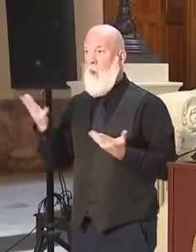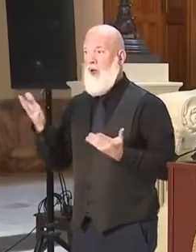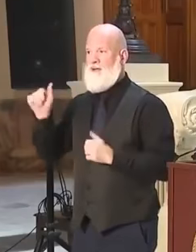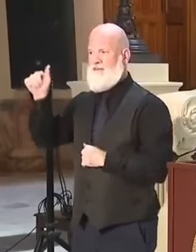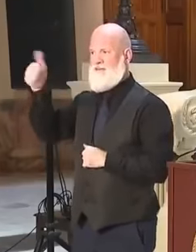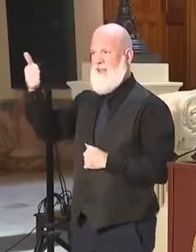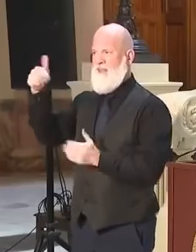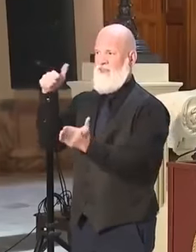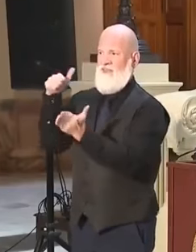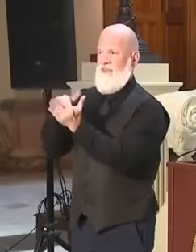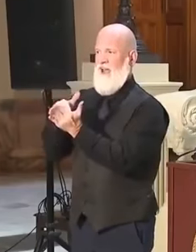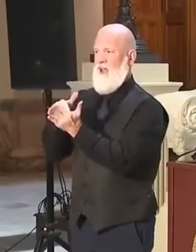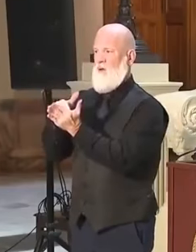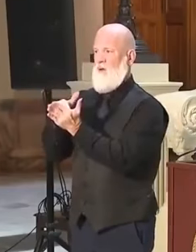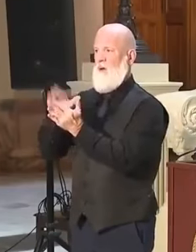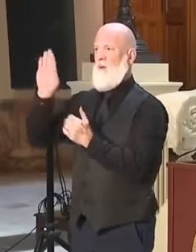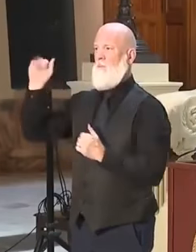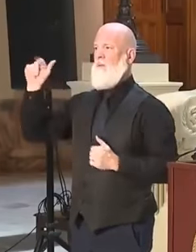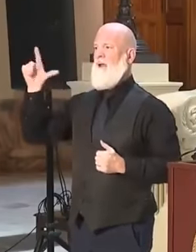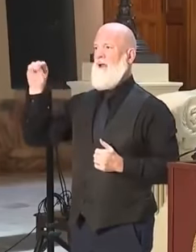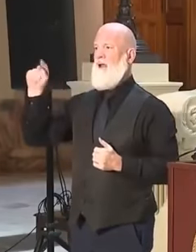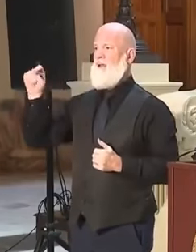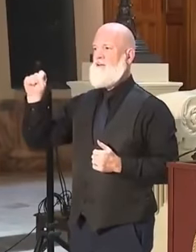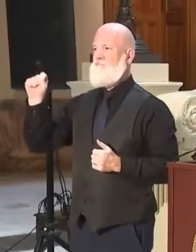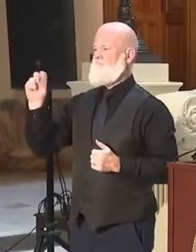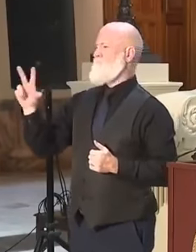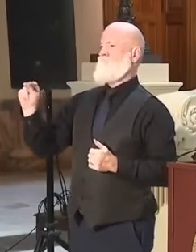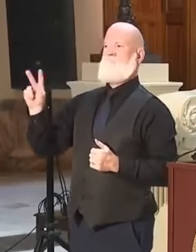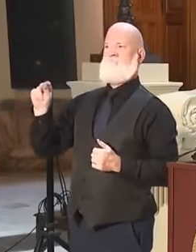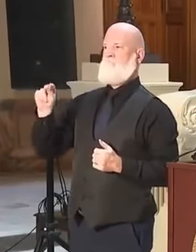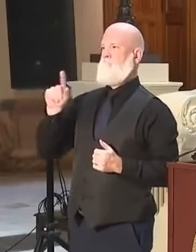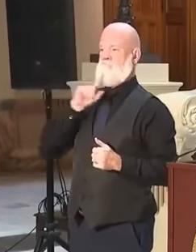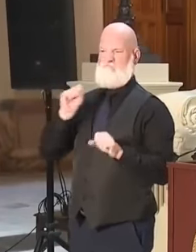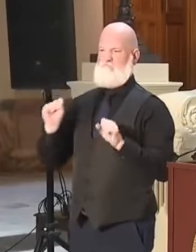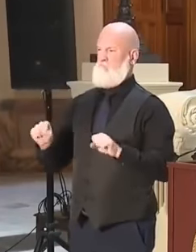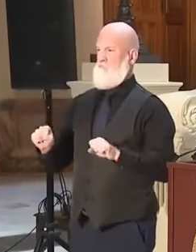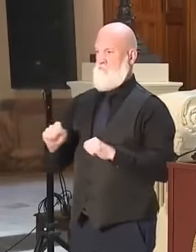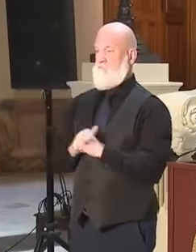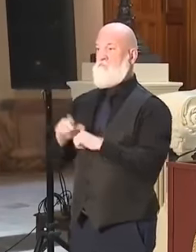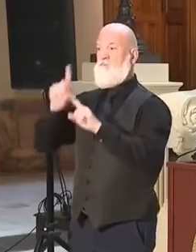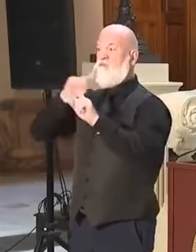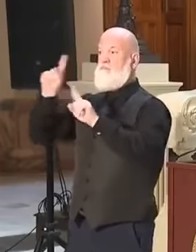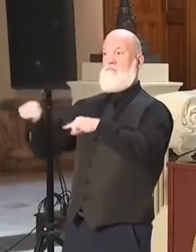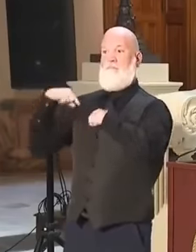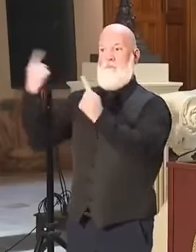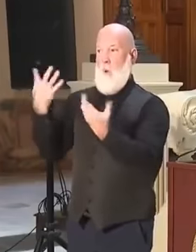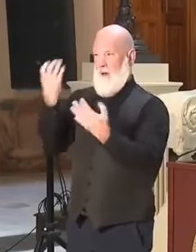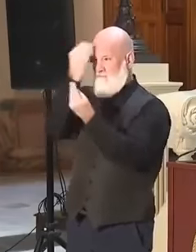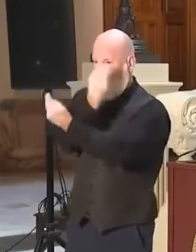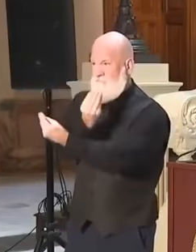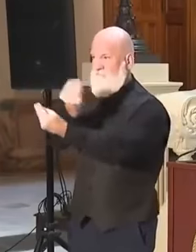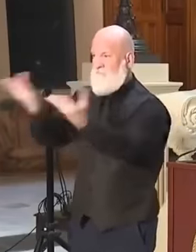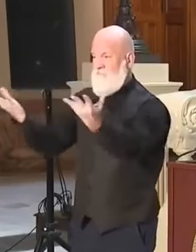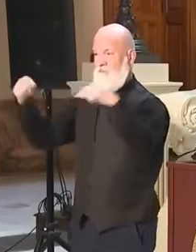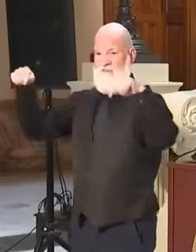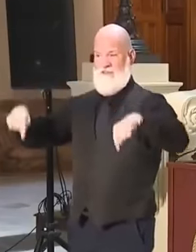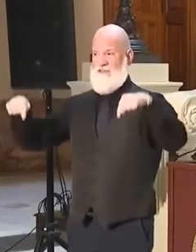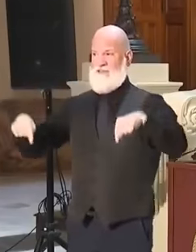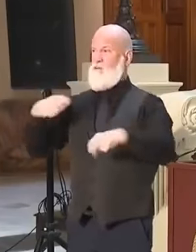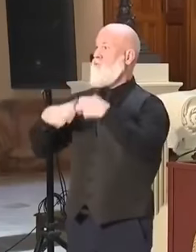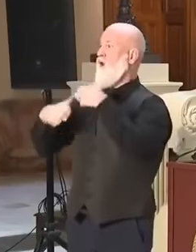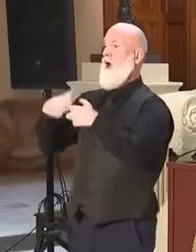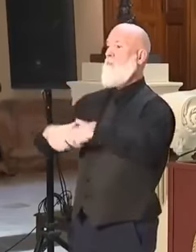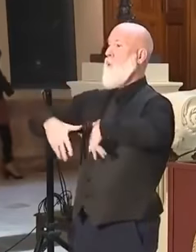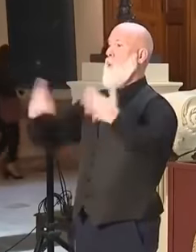as I've said, I think every day at this podium is imperfect. The issue now is with margins. We are